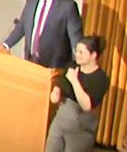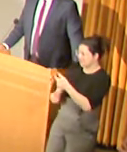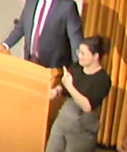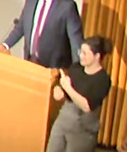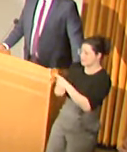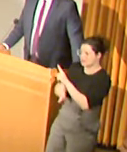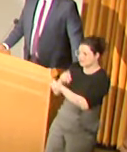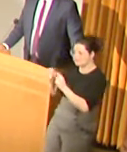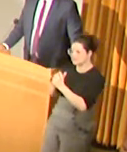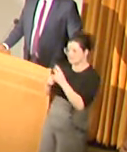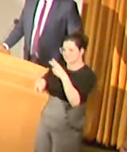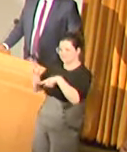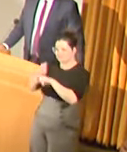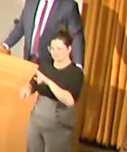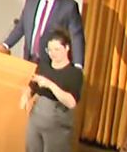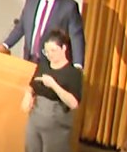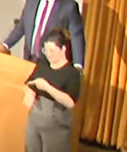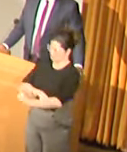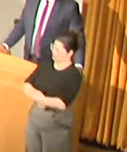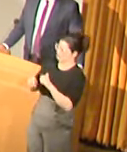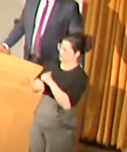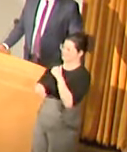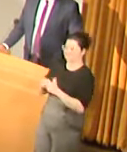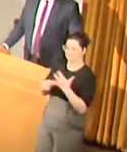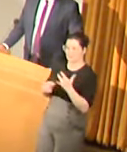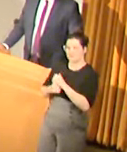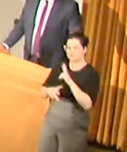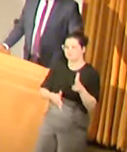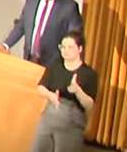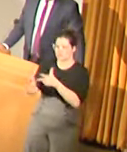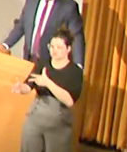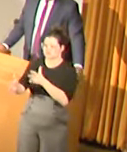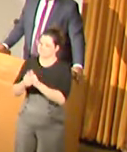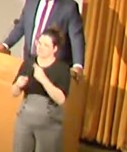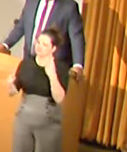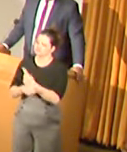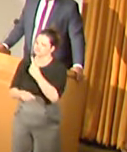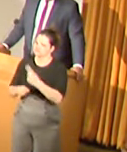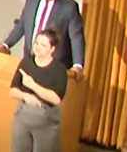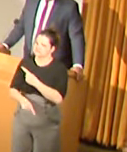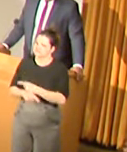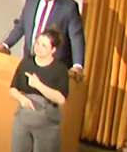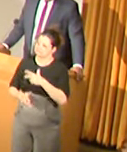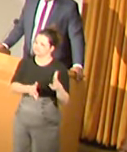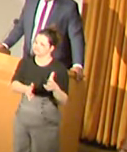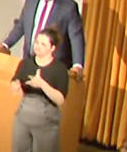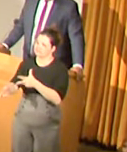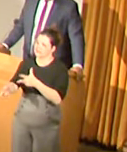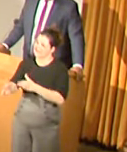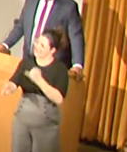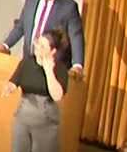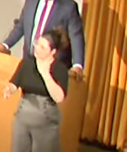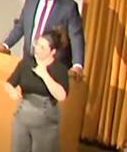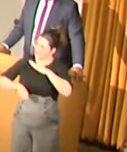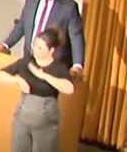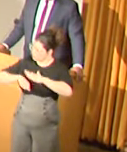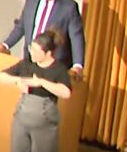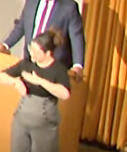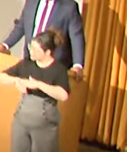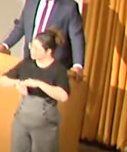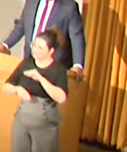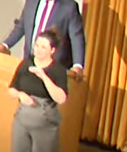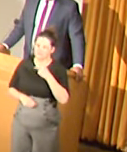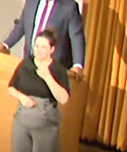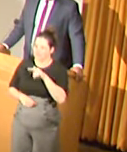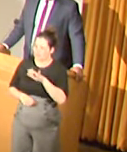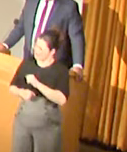very, be viewed as a rude practice. When you're pulled over for a routine traffic stop, if you're on probation or parole, it's